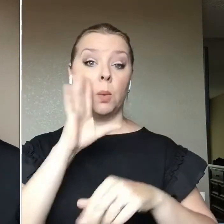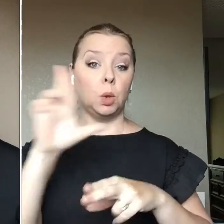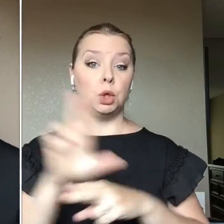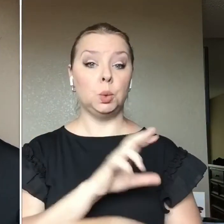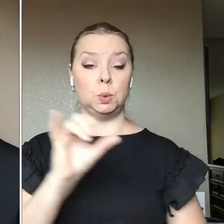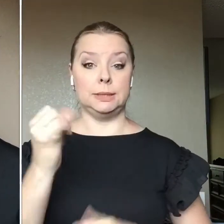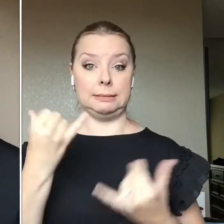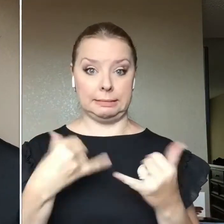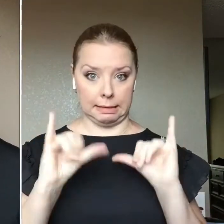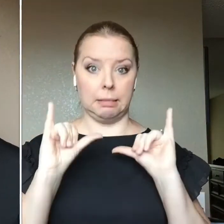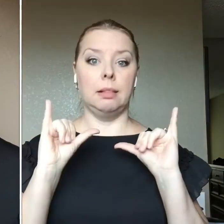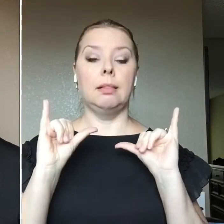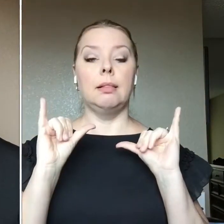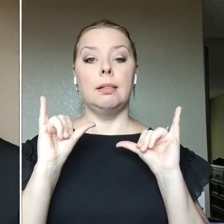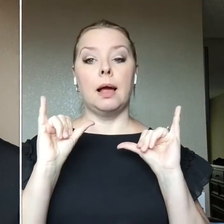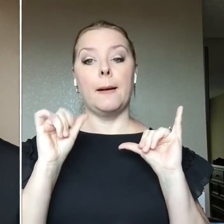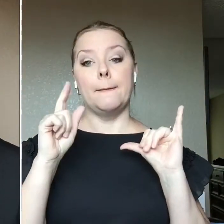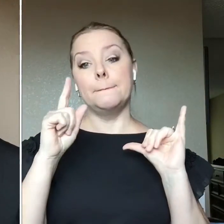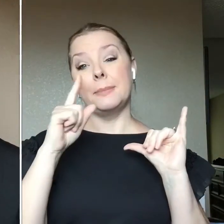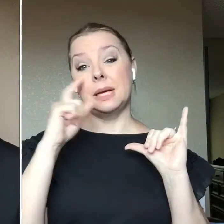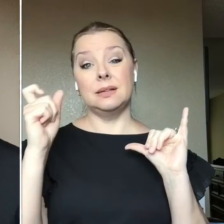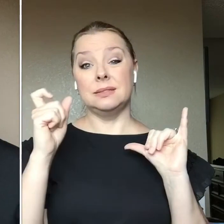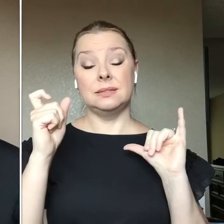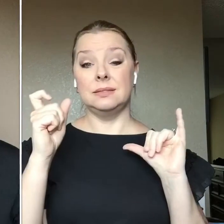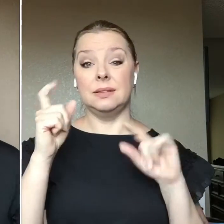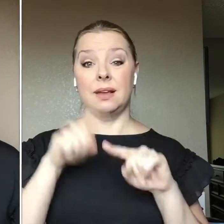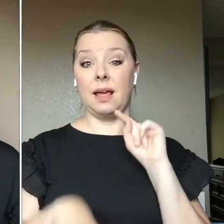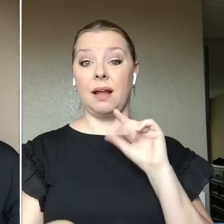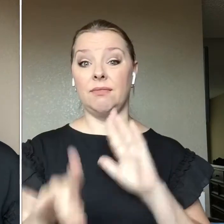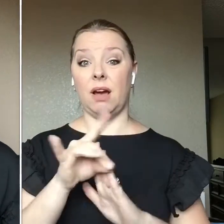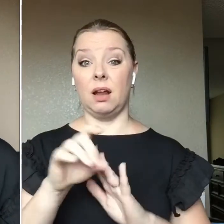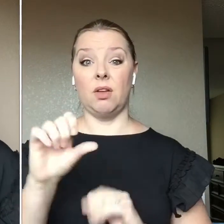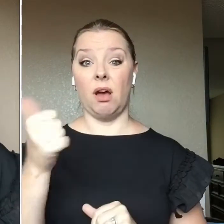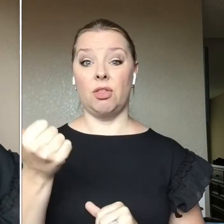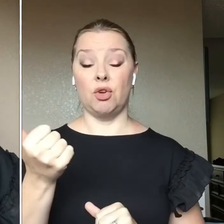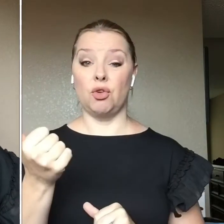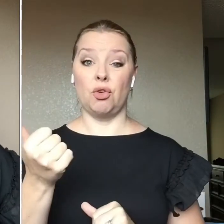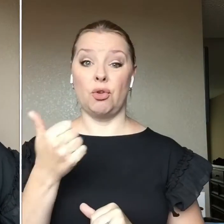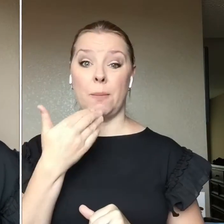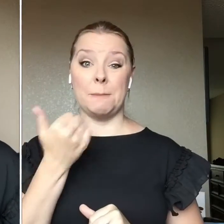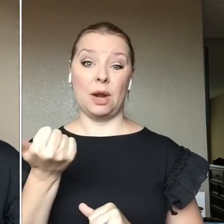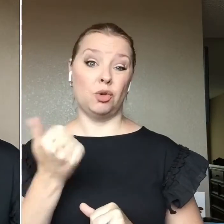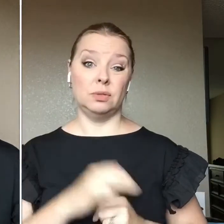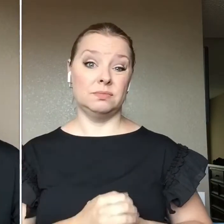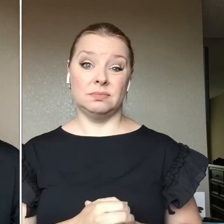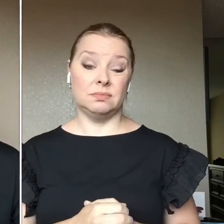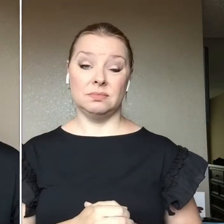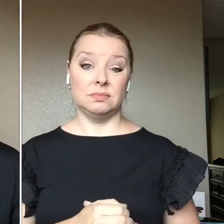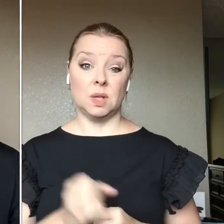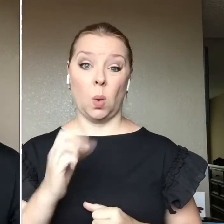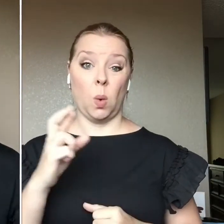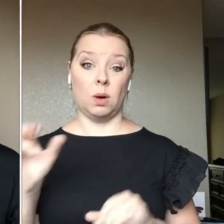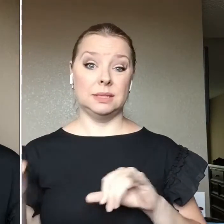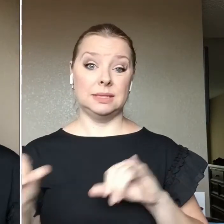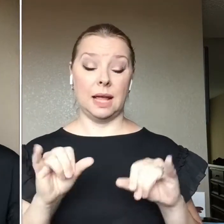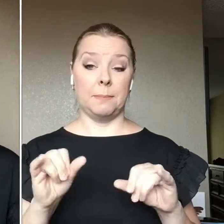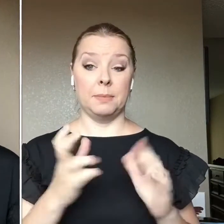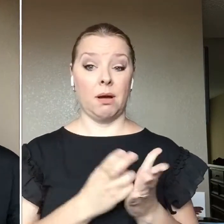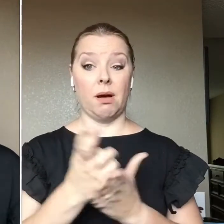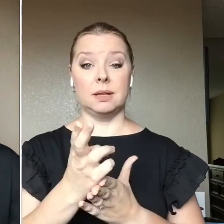um, because I have not found anything that I like better. Um, to be perfectly honest, I didn't. Uh, so one of the products I'm